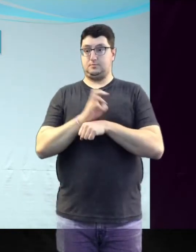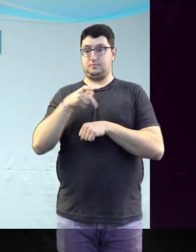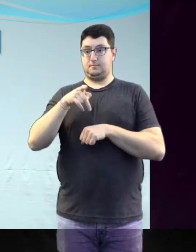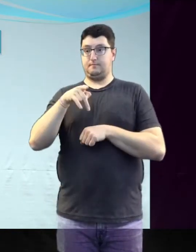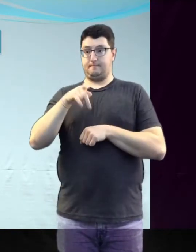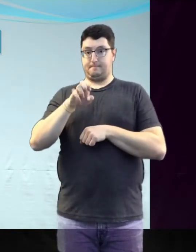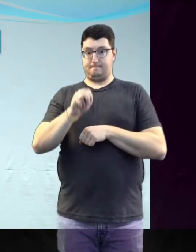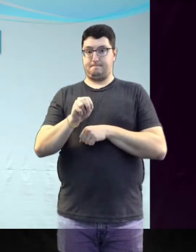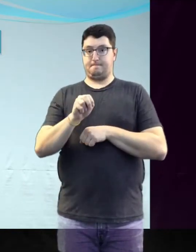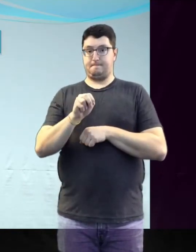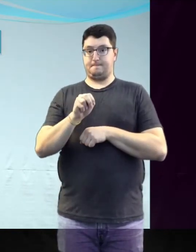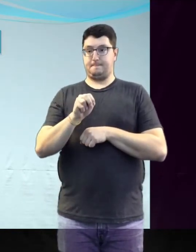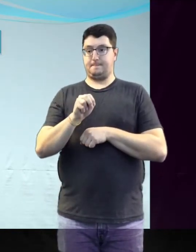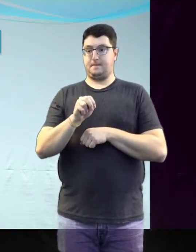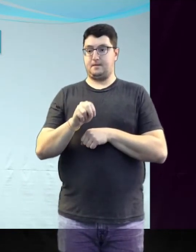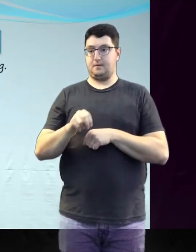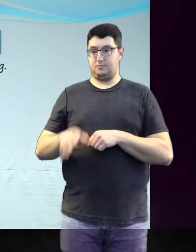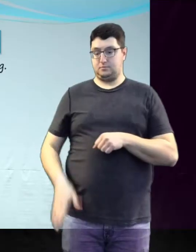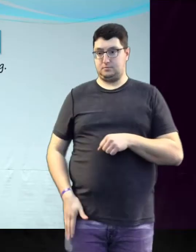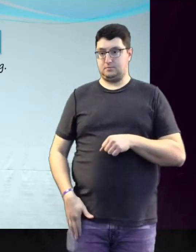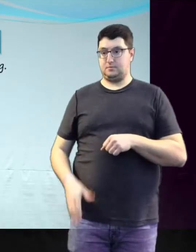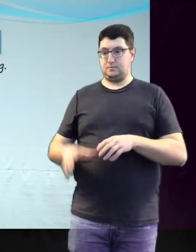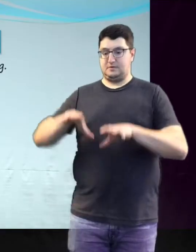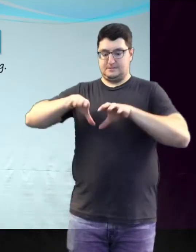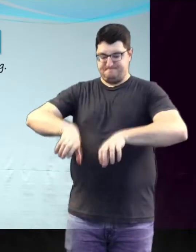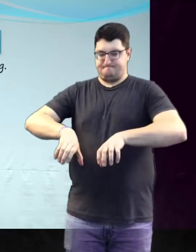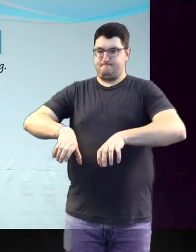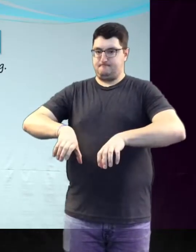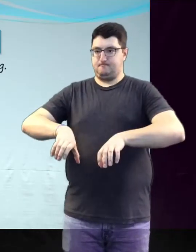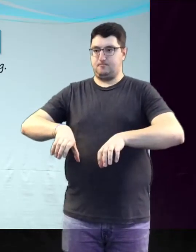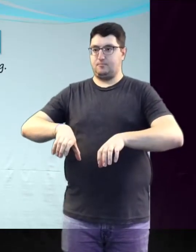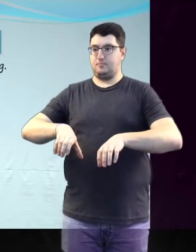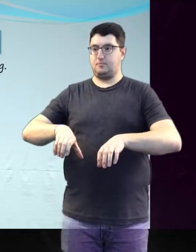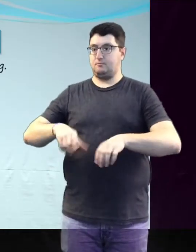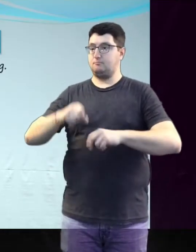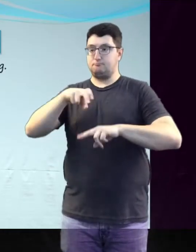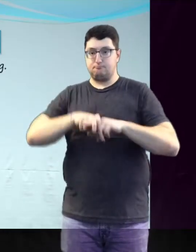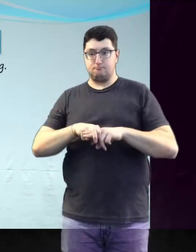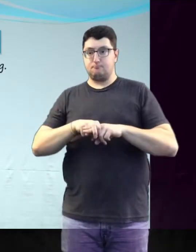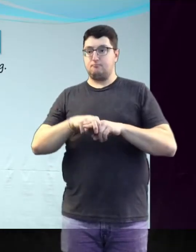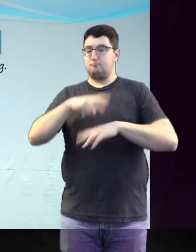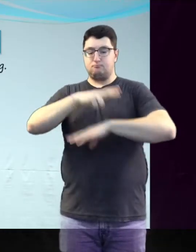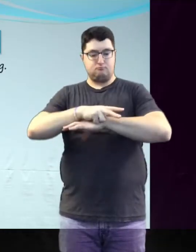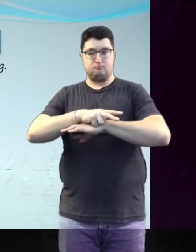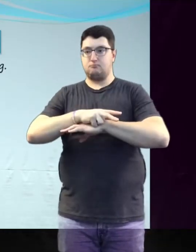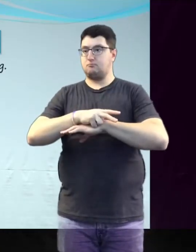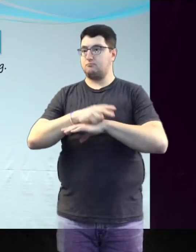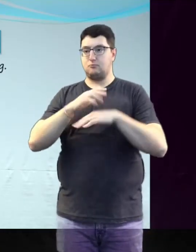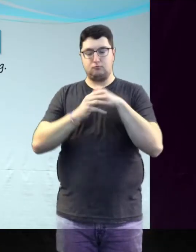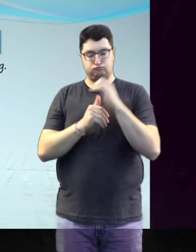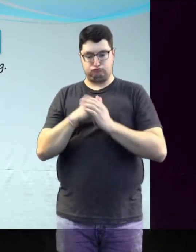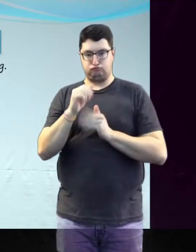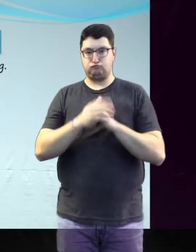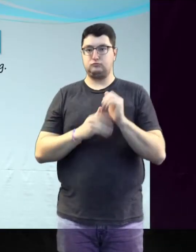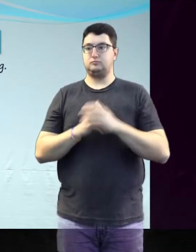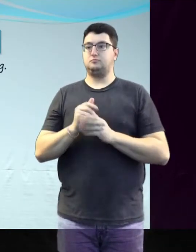When using an EpiPen, secure the child's leg. The child should be sitting or lying down in a position of comfort.